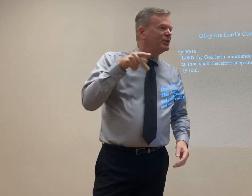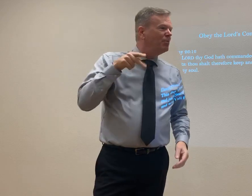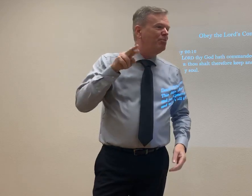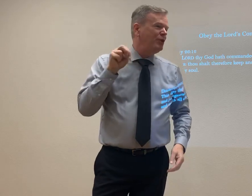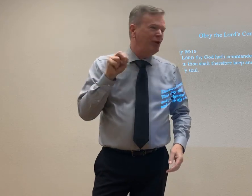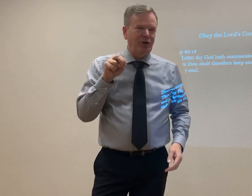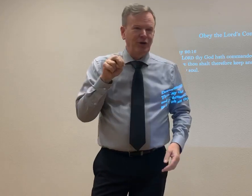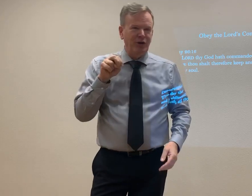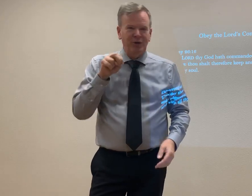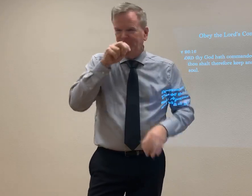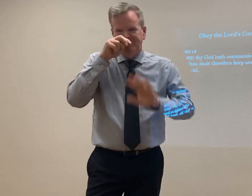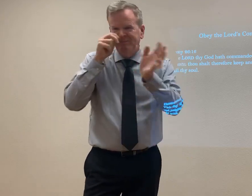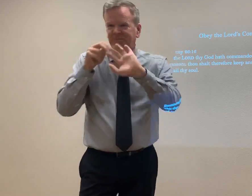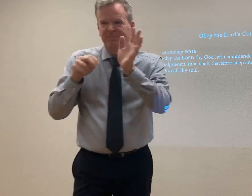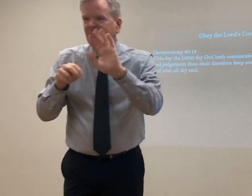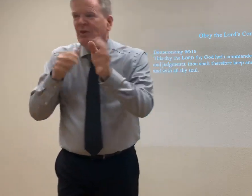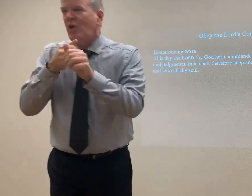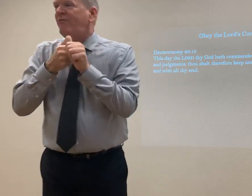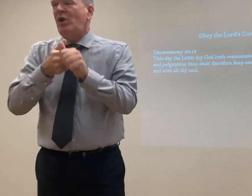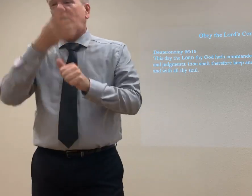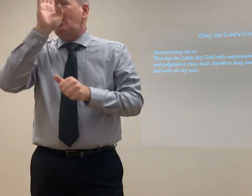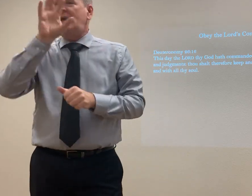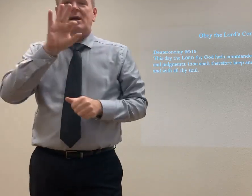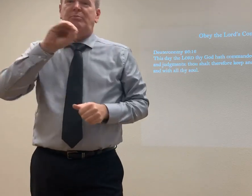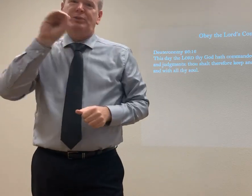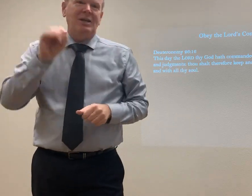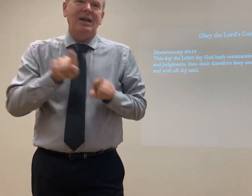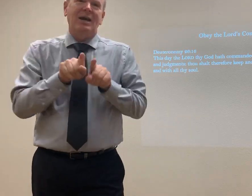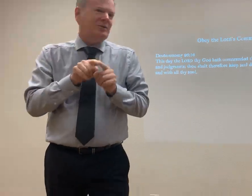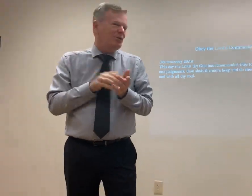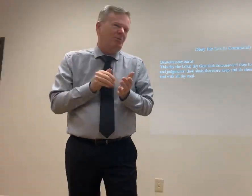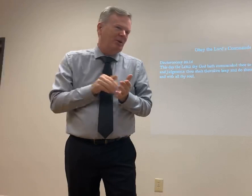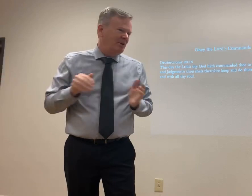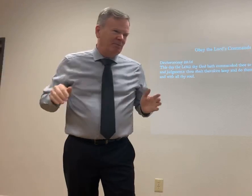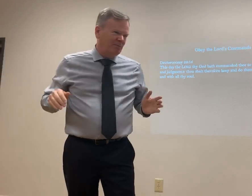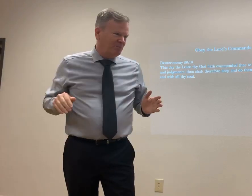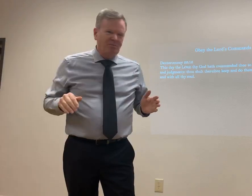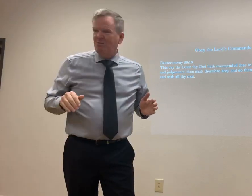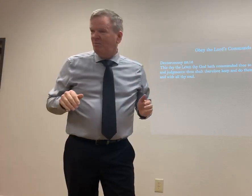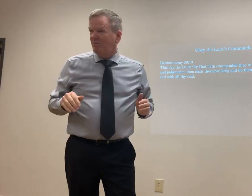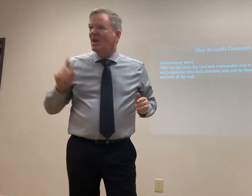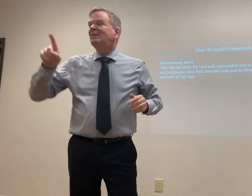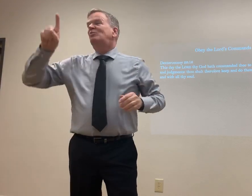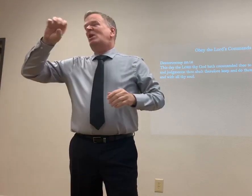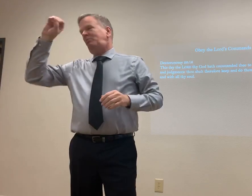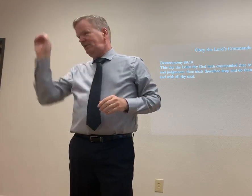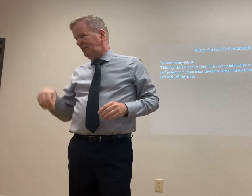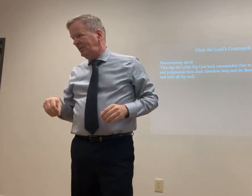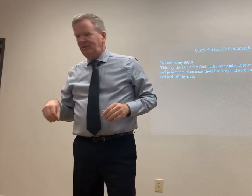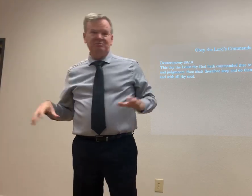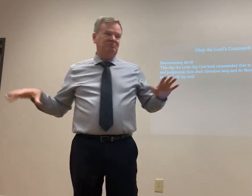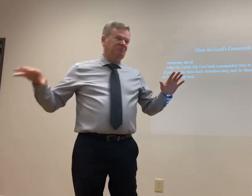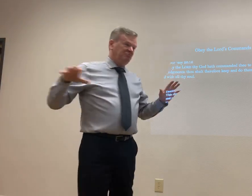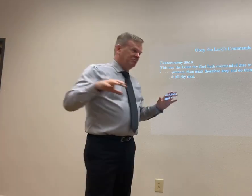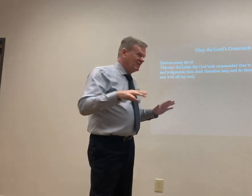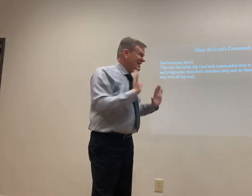store, you see it 99% pure. We're not doing any of that here. We're not following God 99% of the way. Just like we would in a bar of soap. We need to do it